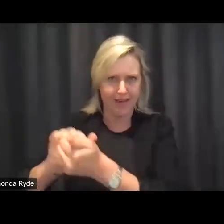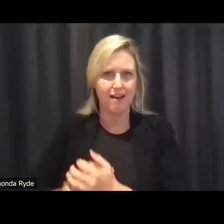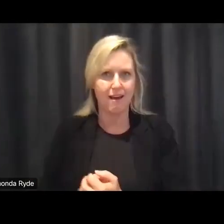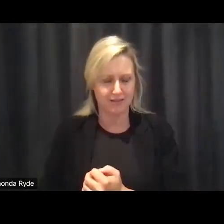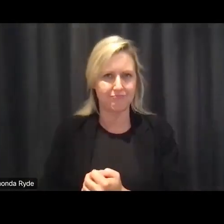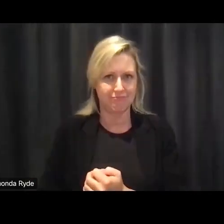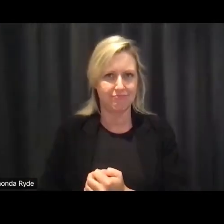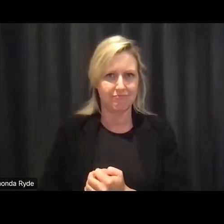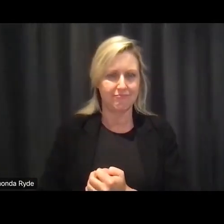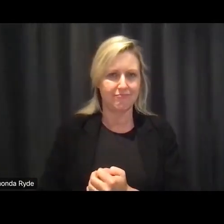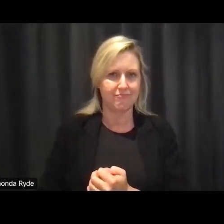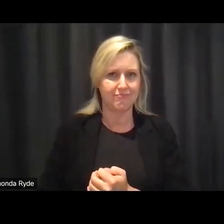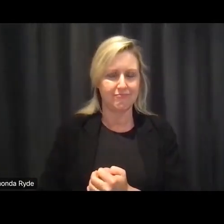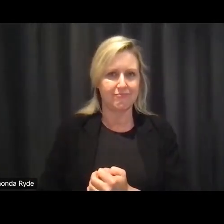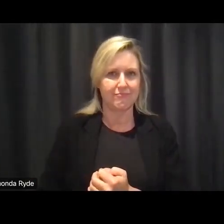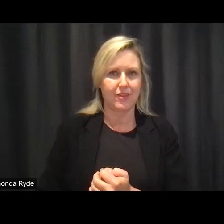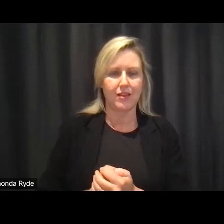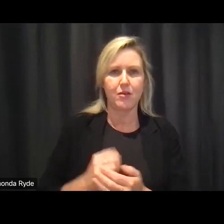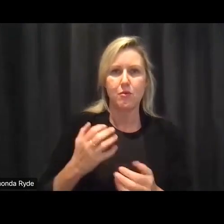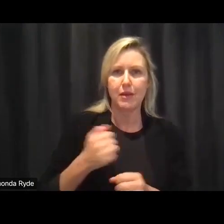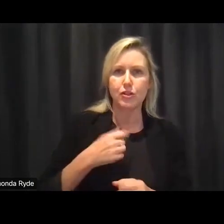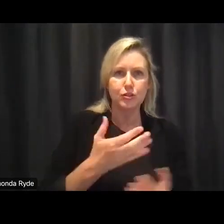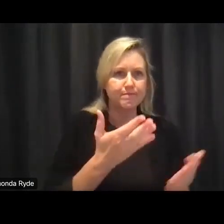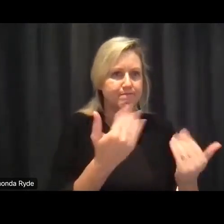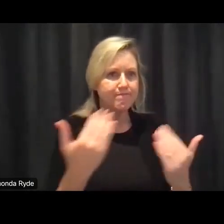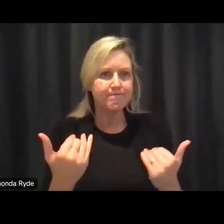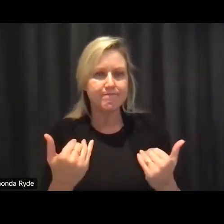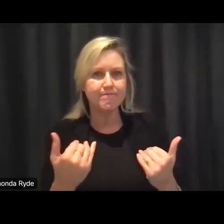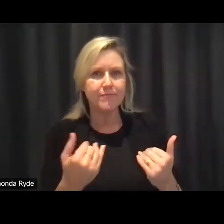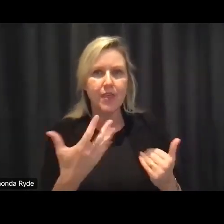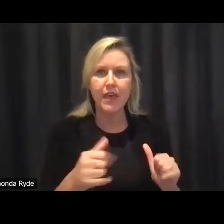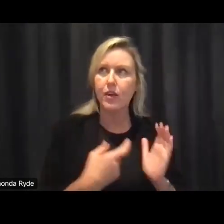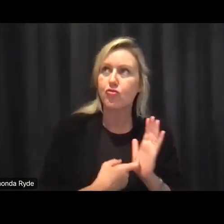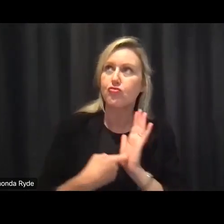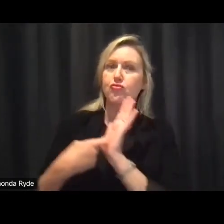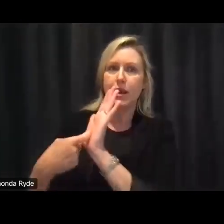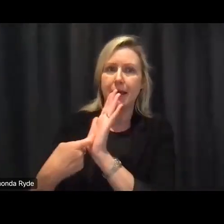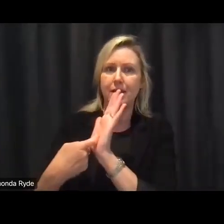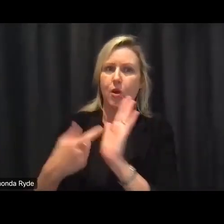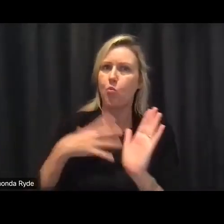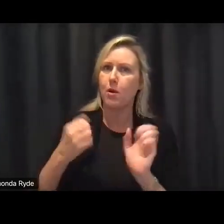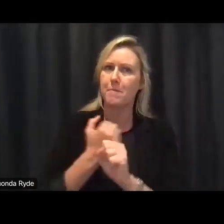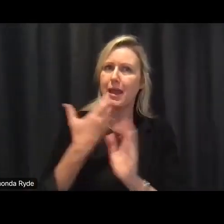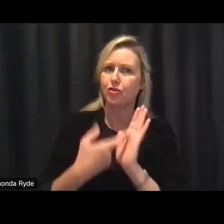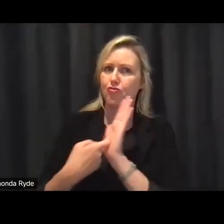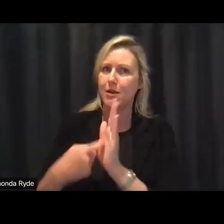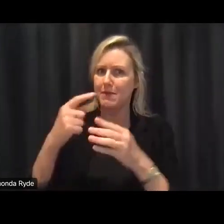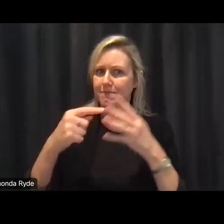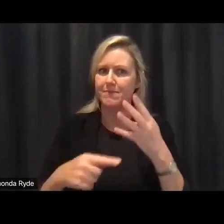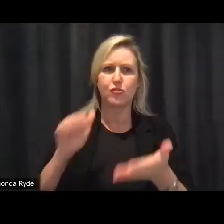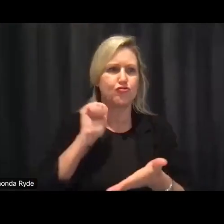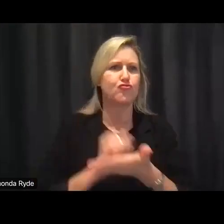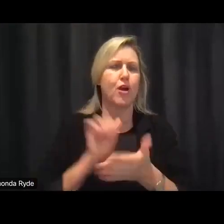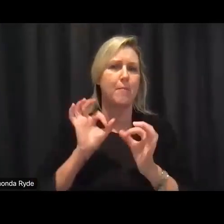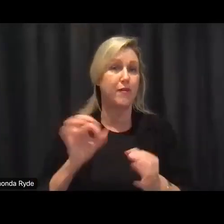the the um the recommendations that the review makes right this will only work if we all work